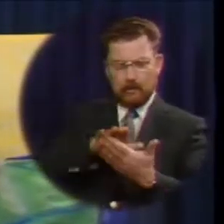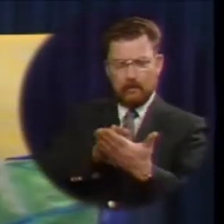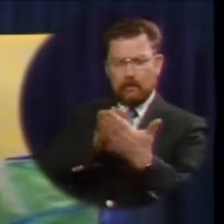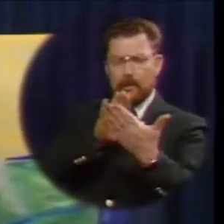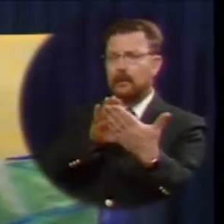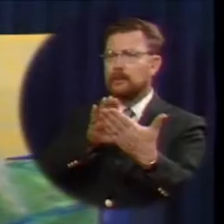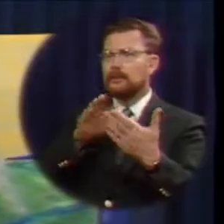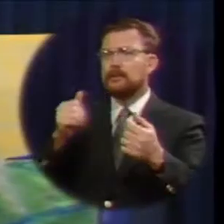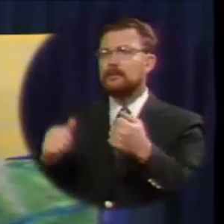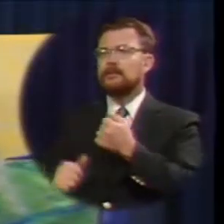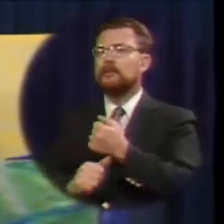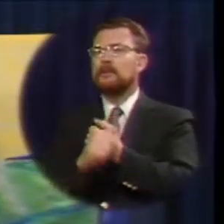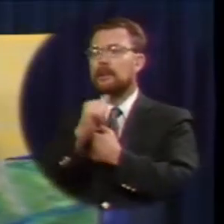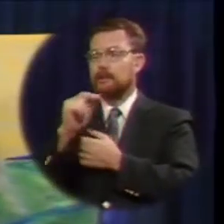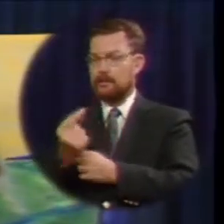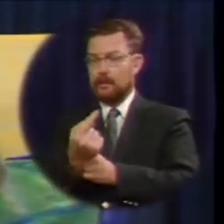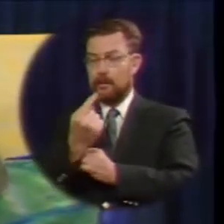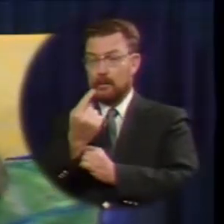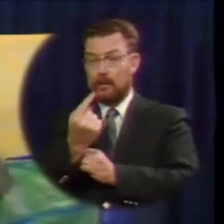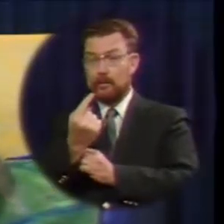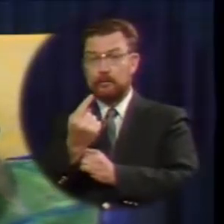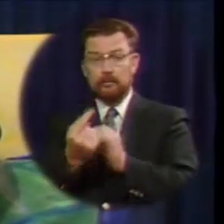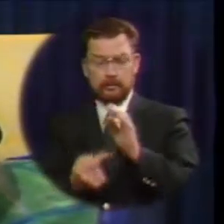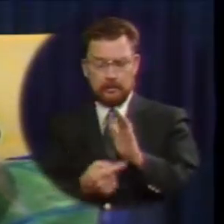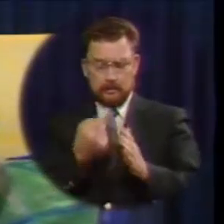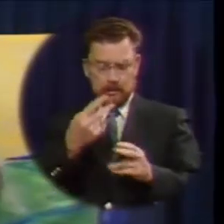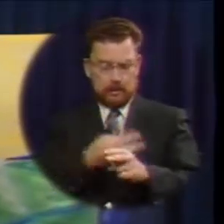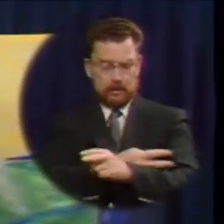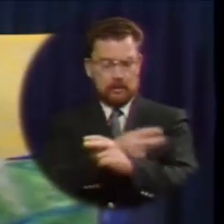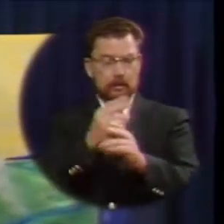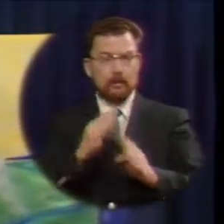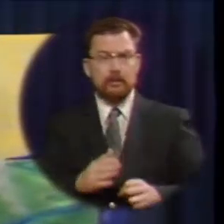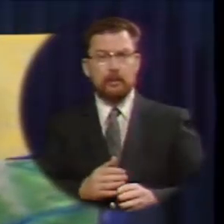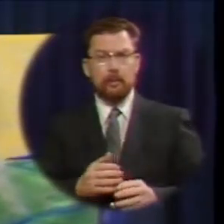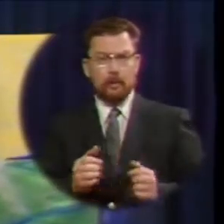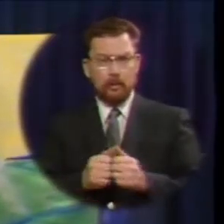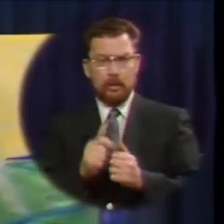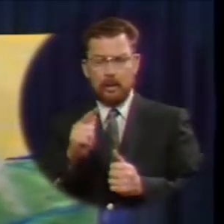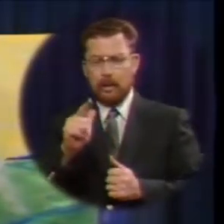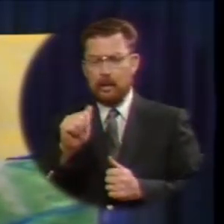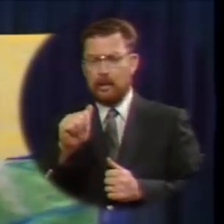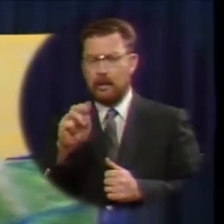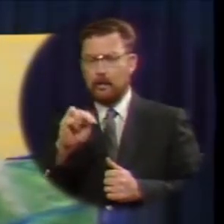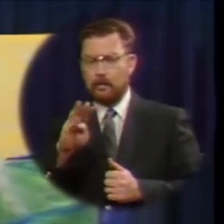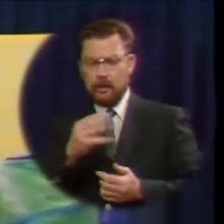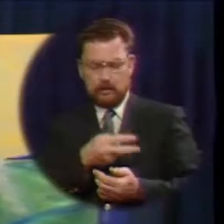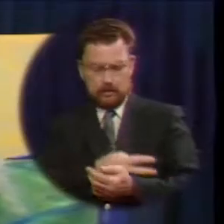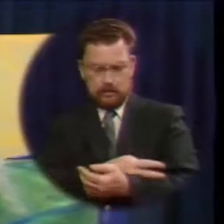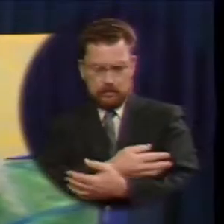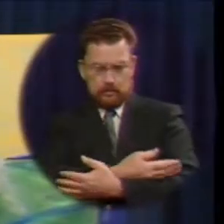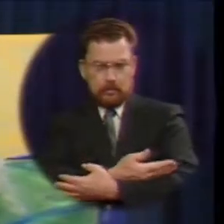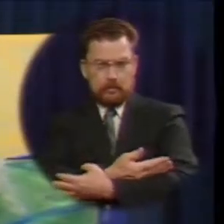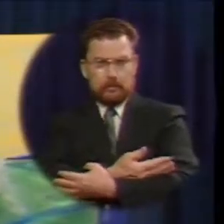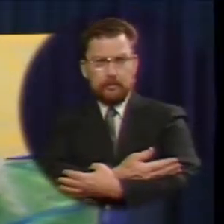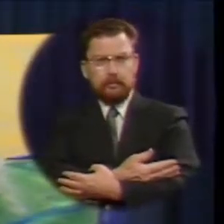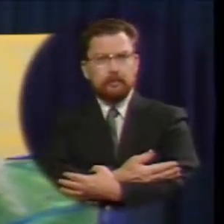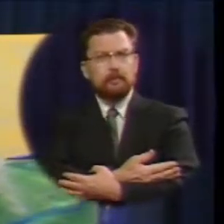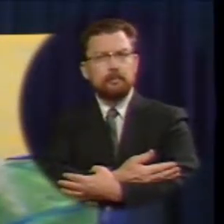and often one can see a shepherd holding a lamb in his strong arms arms here